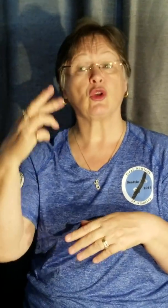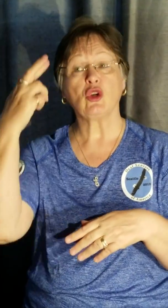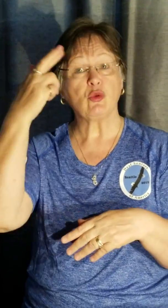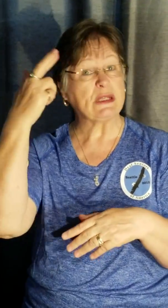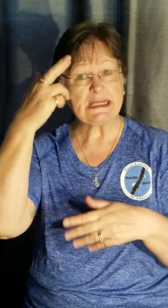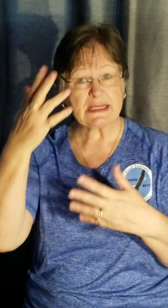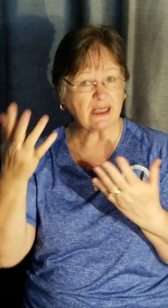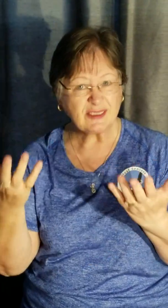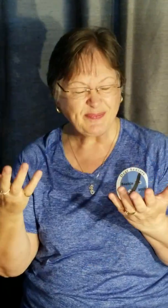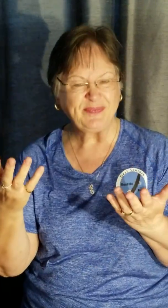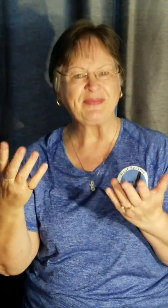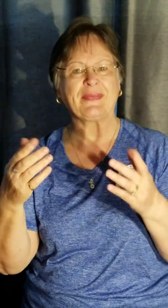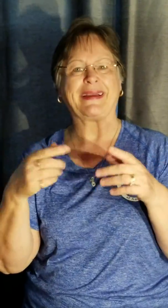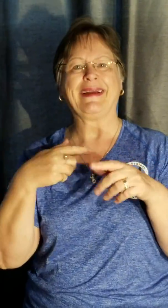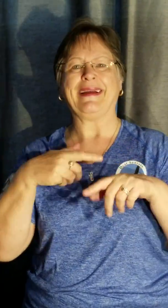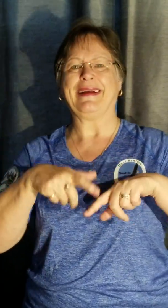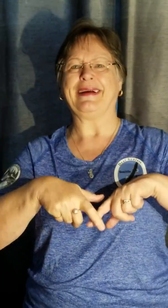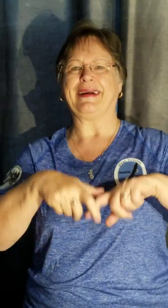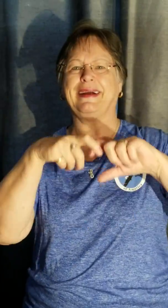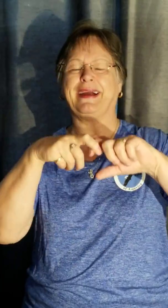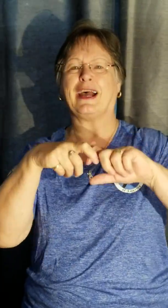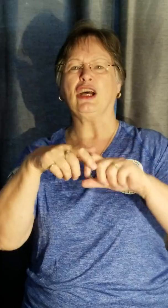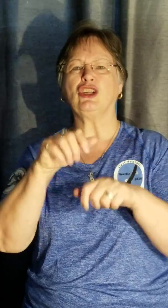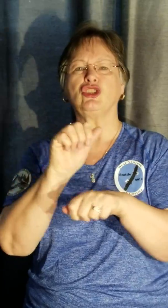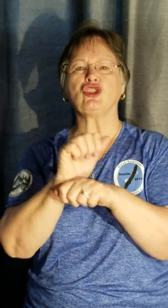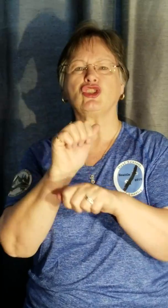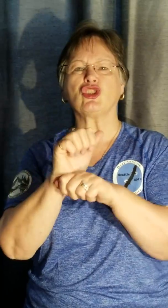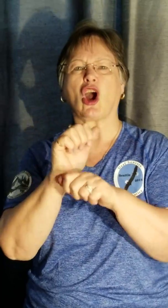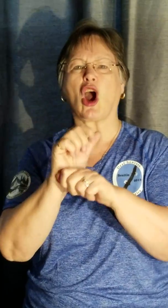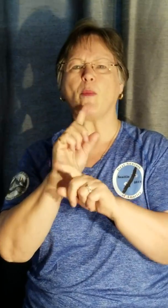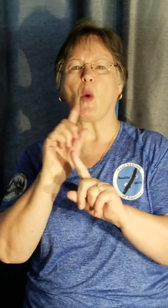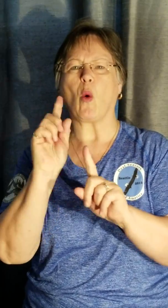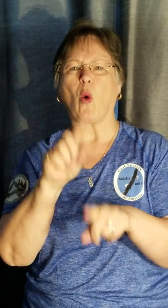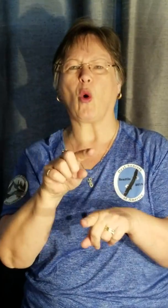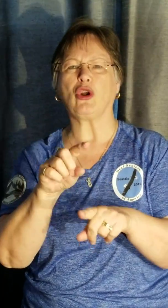It's feeling when so weak.